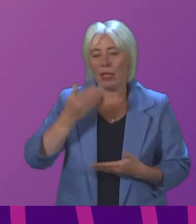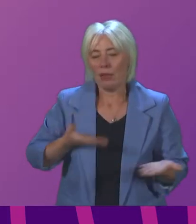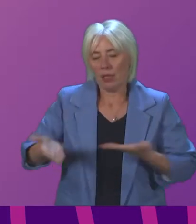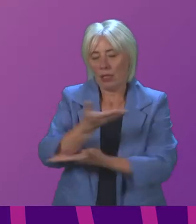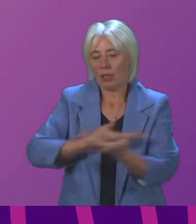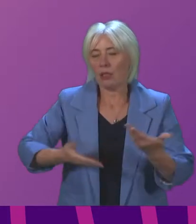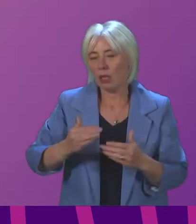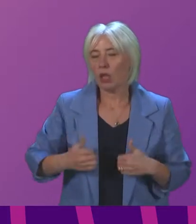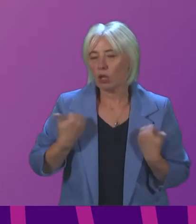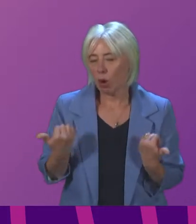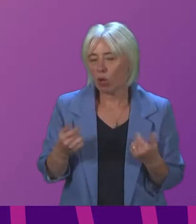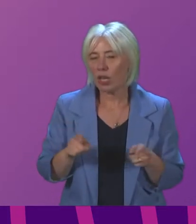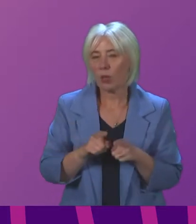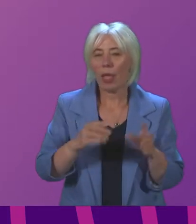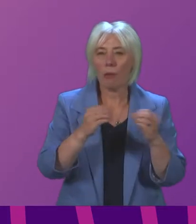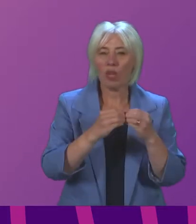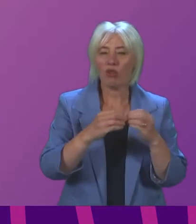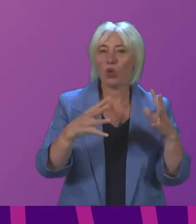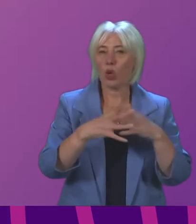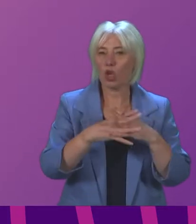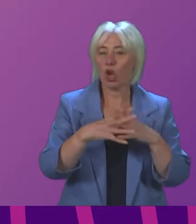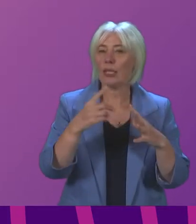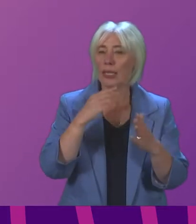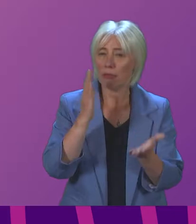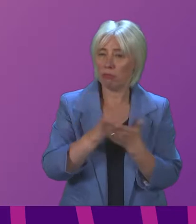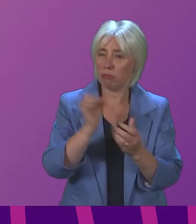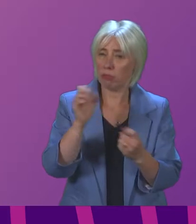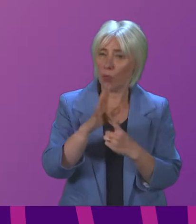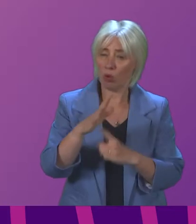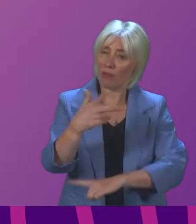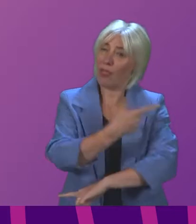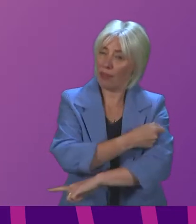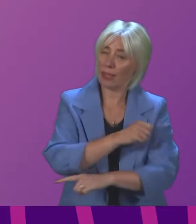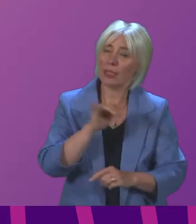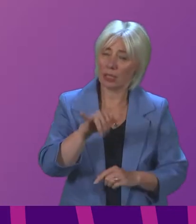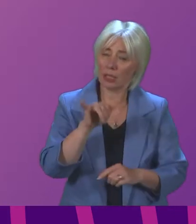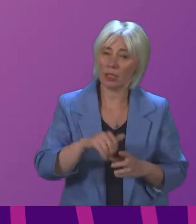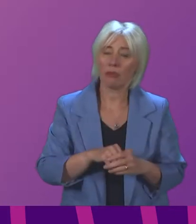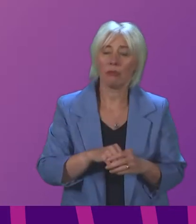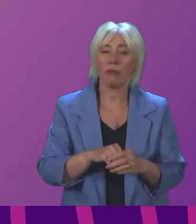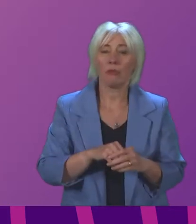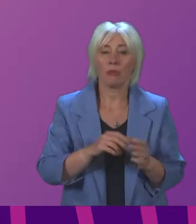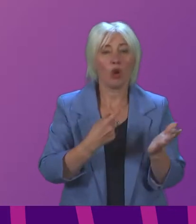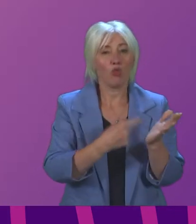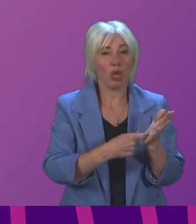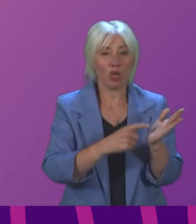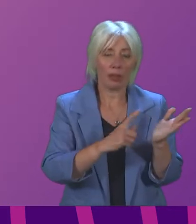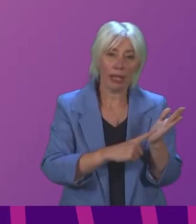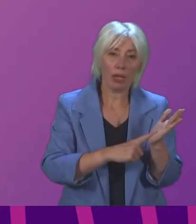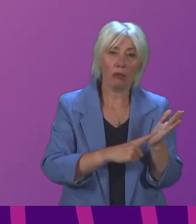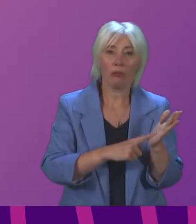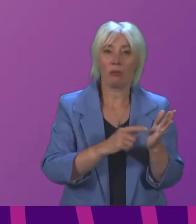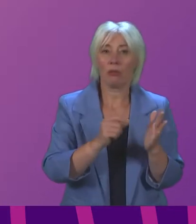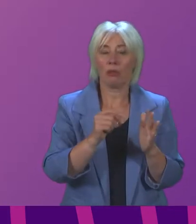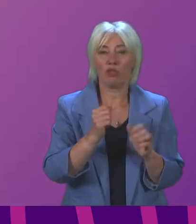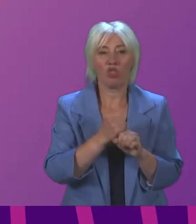and Beatrice Wishart highlighted the importance of vaccines And a number of members Richard Leonard Paul McLennan and Julian